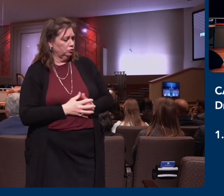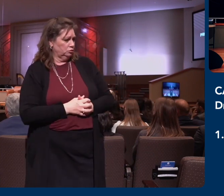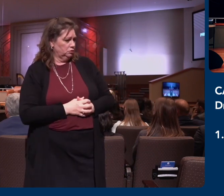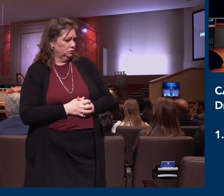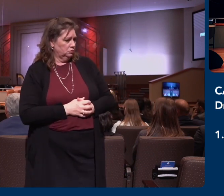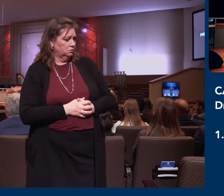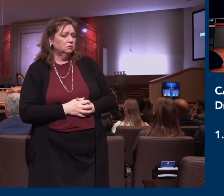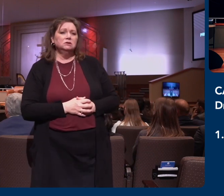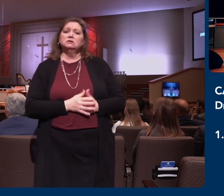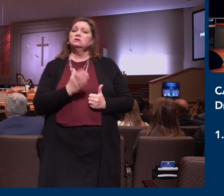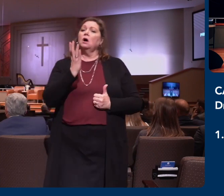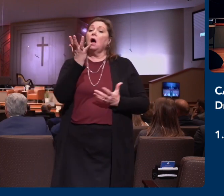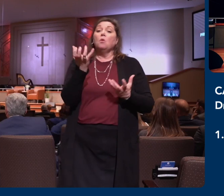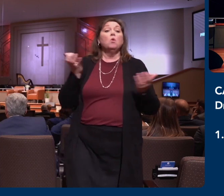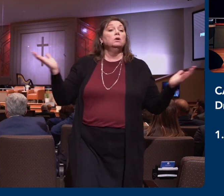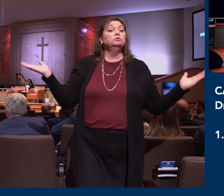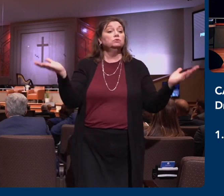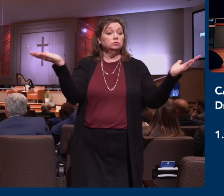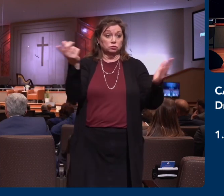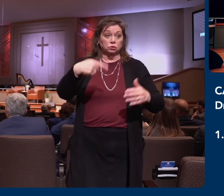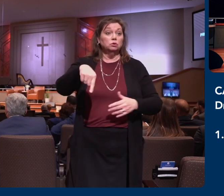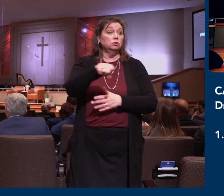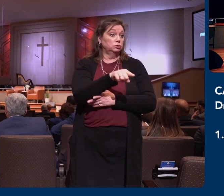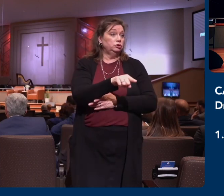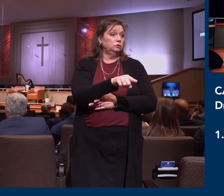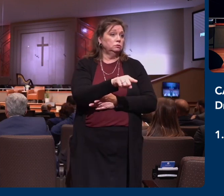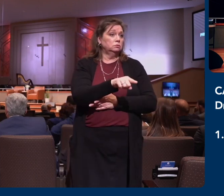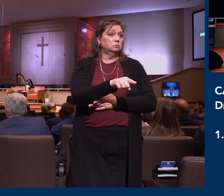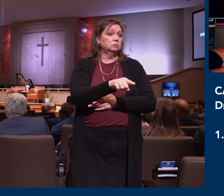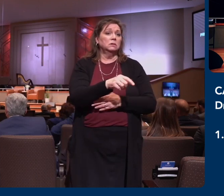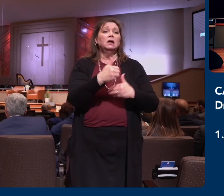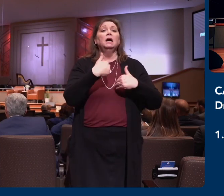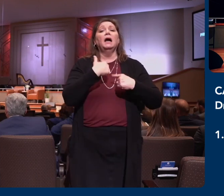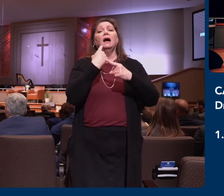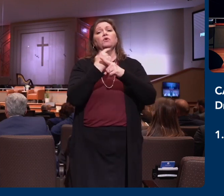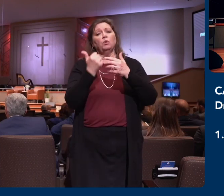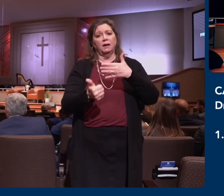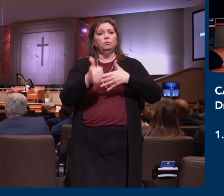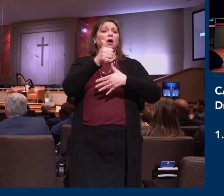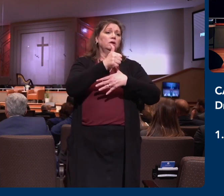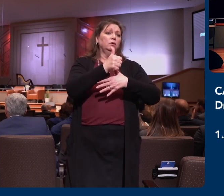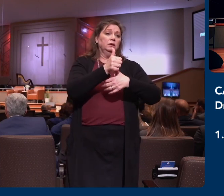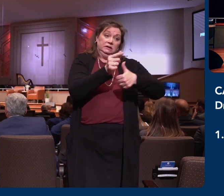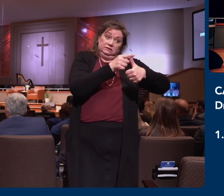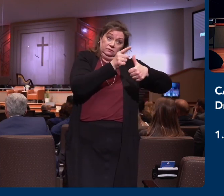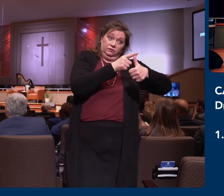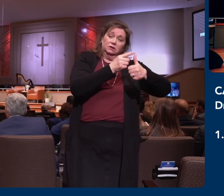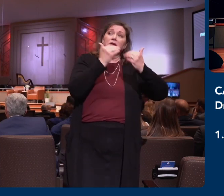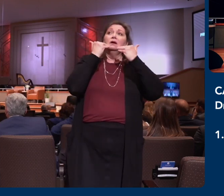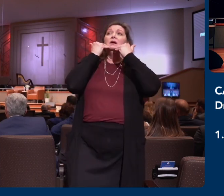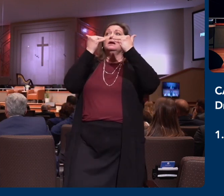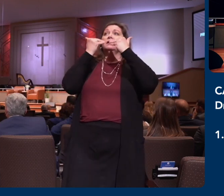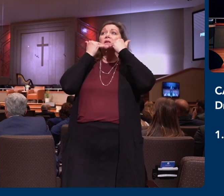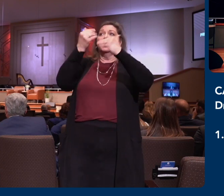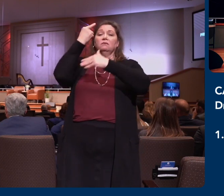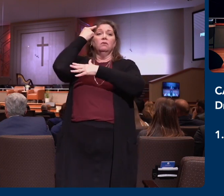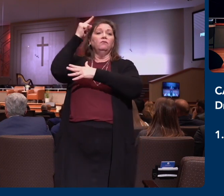go off into ministry, prioritize thankfulness for the people that God has placed in your life. Number two,